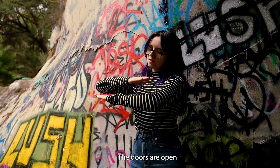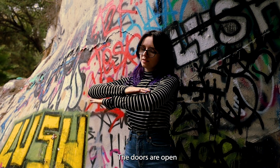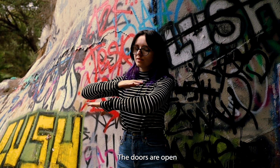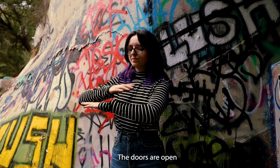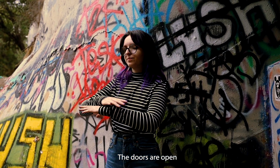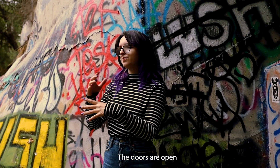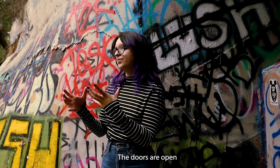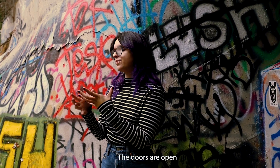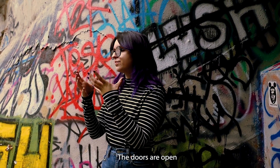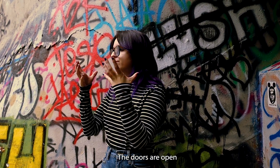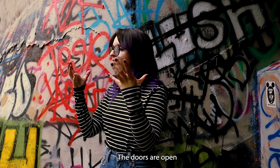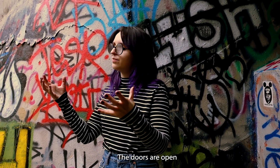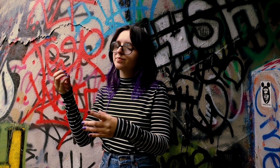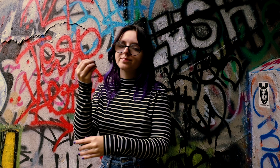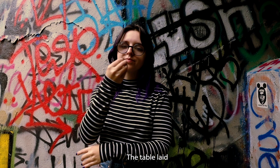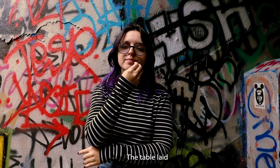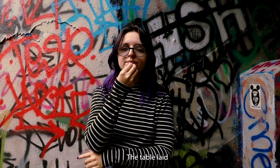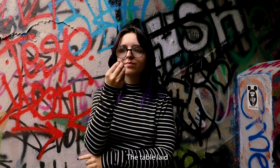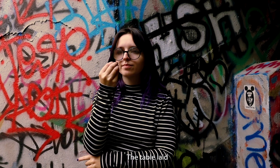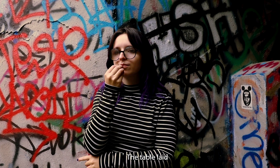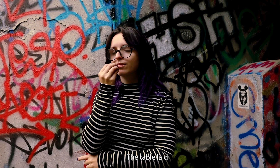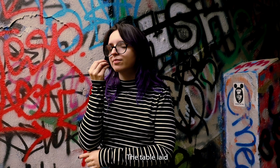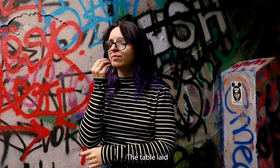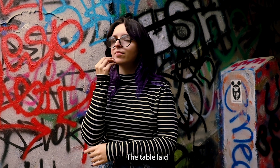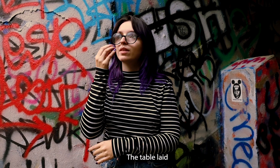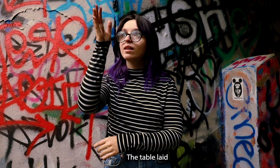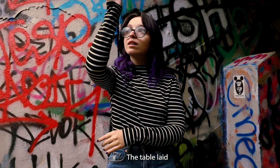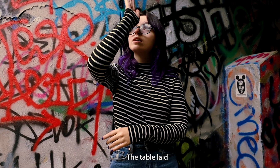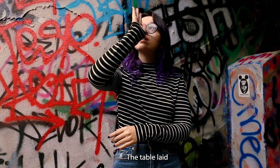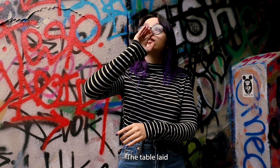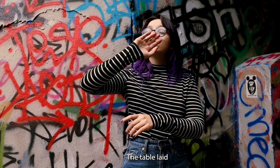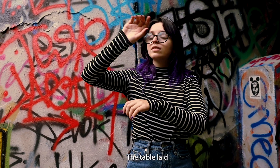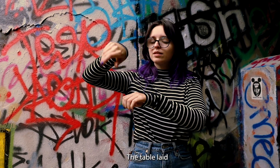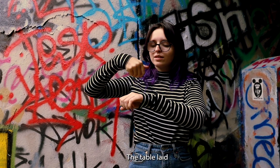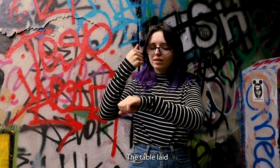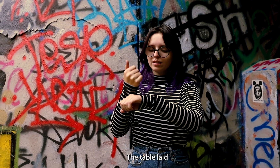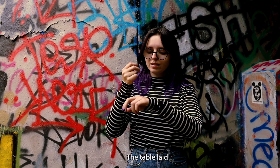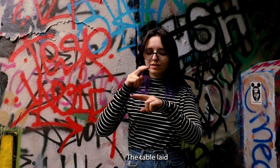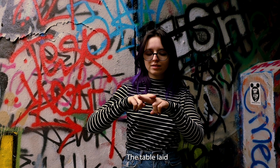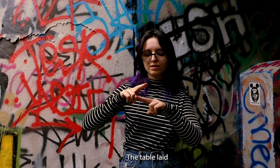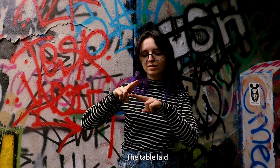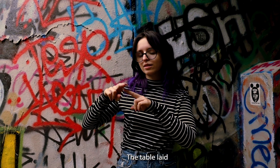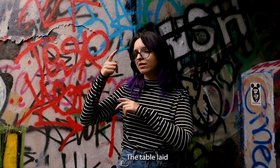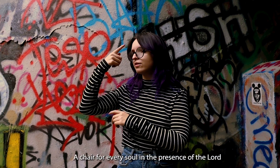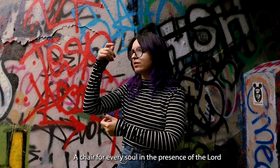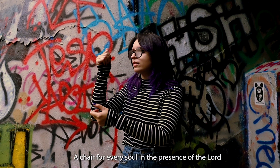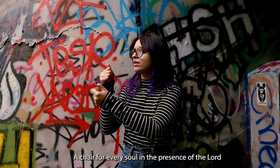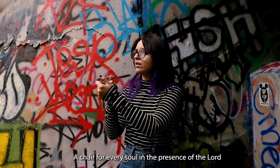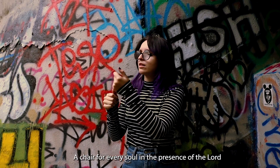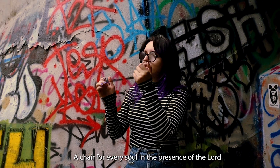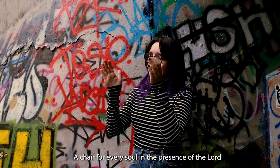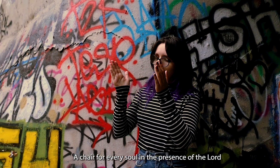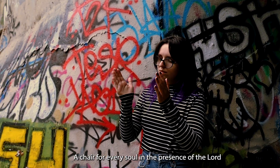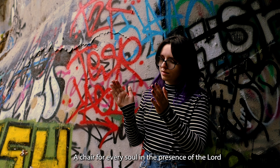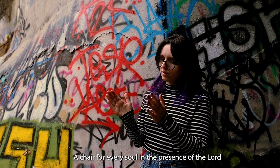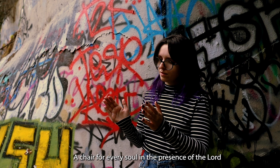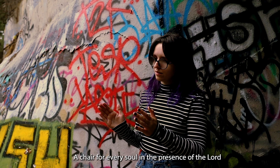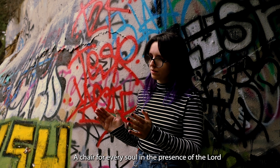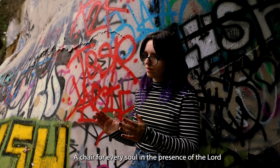open, the table and a chair for every soul